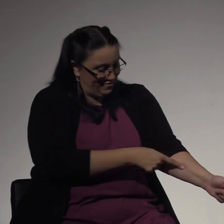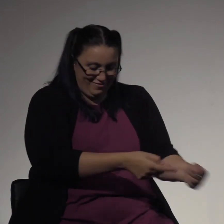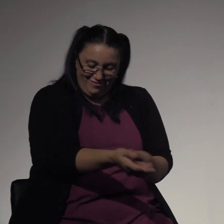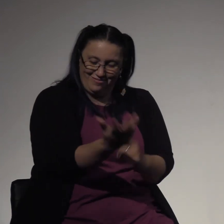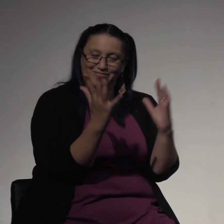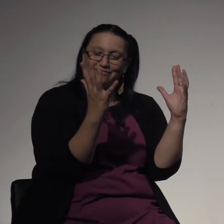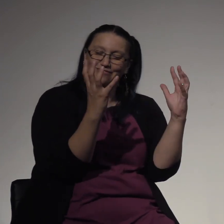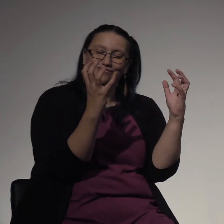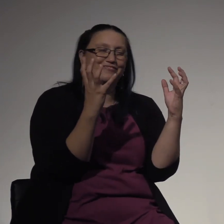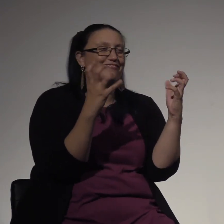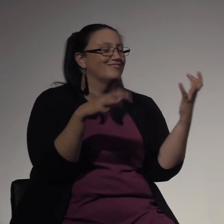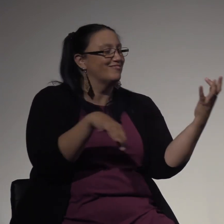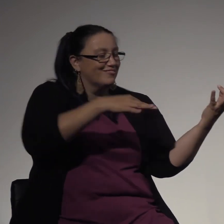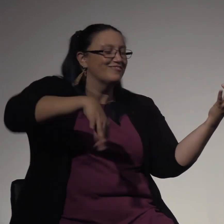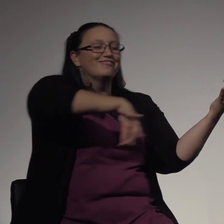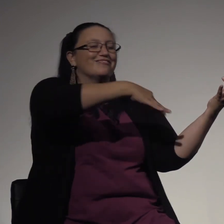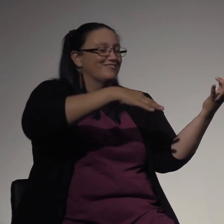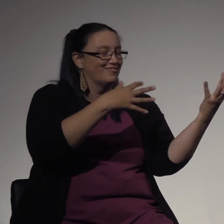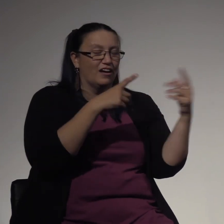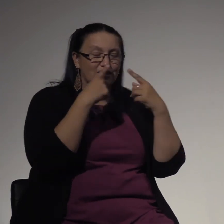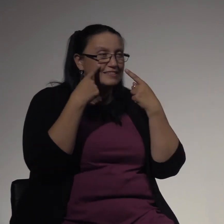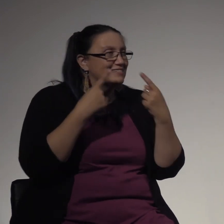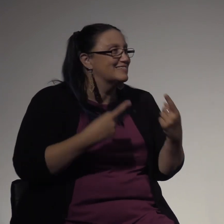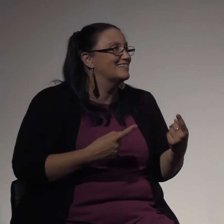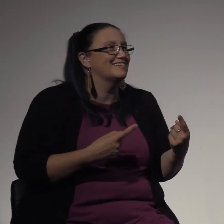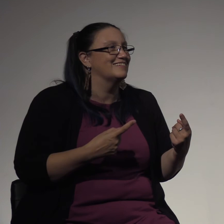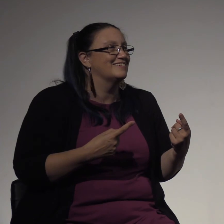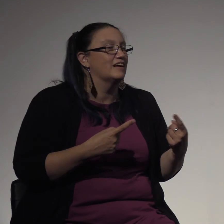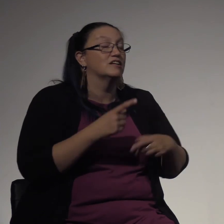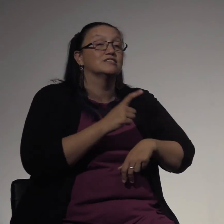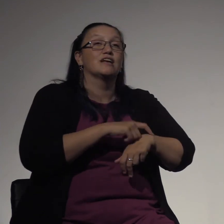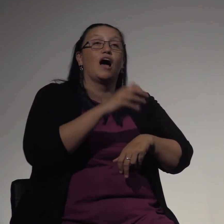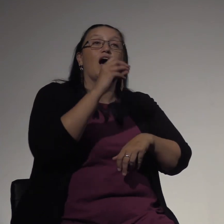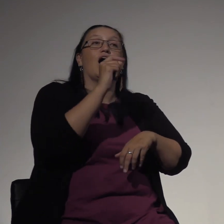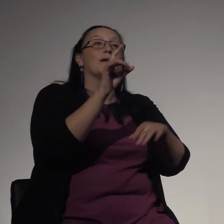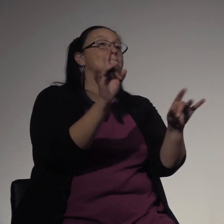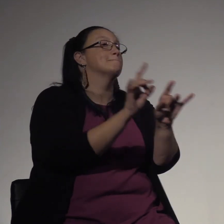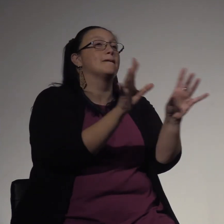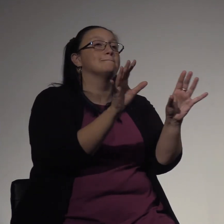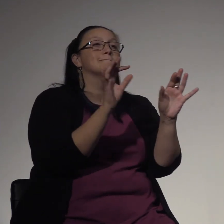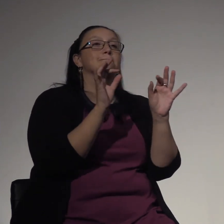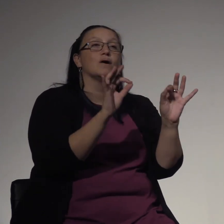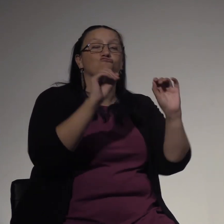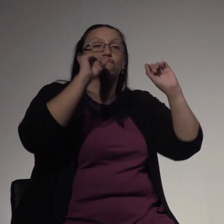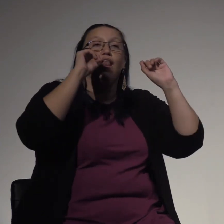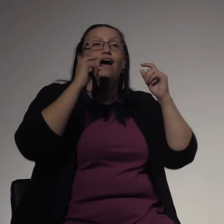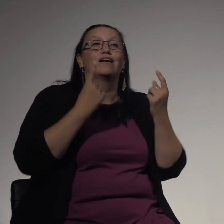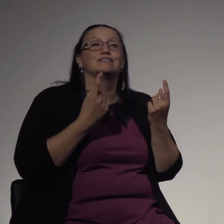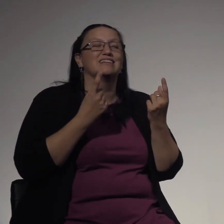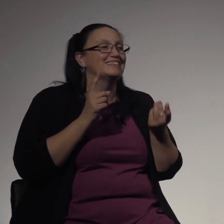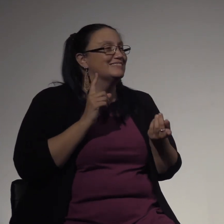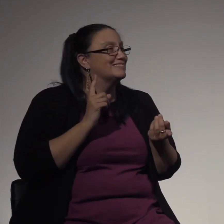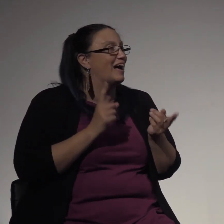that are playing to a tune that you can't see. But when the time is just right, you will realize the shrapnel is sometimes